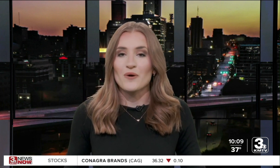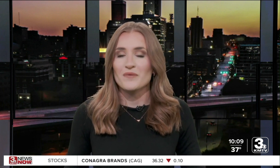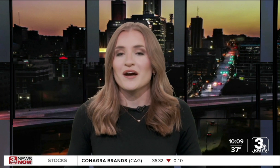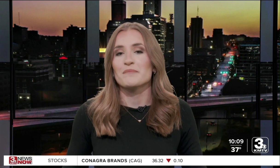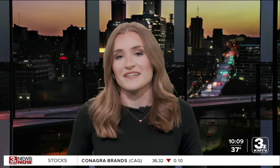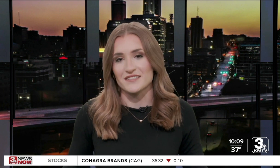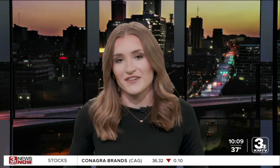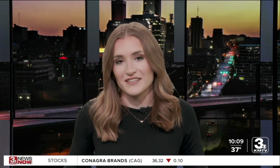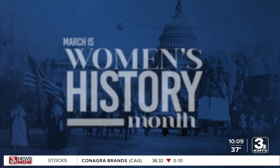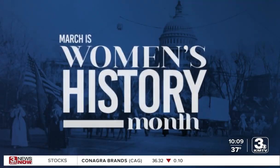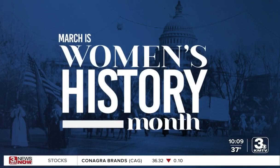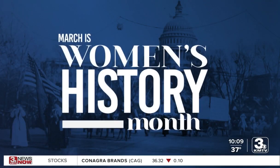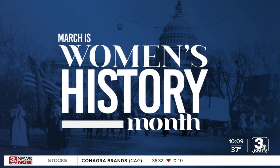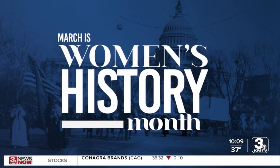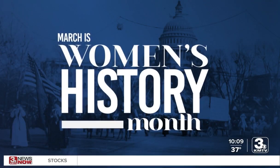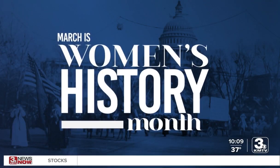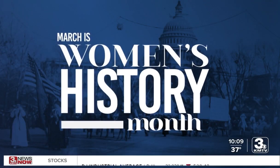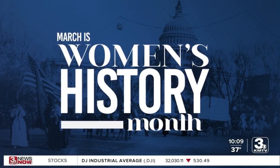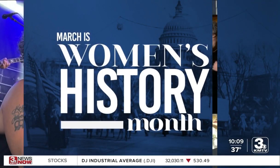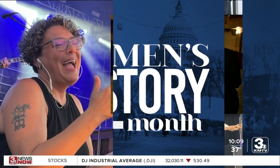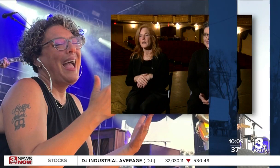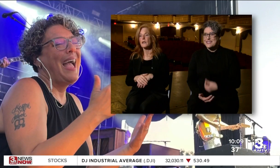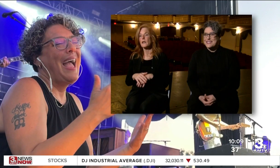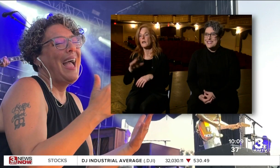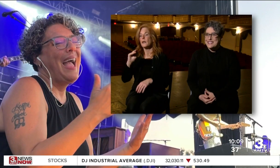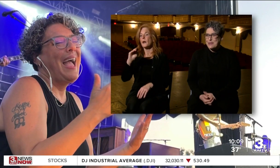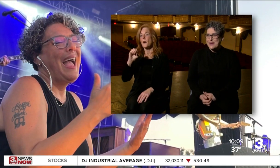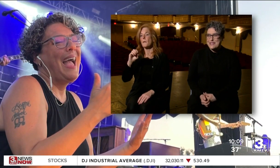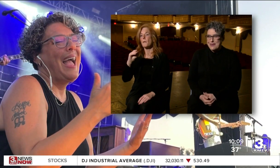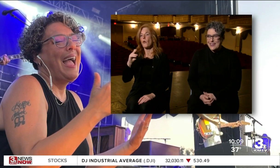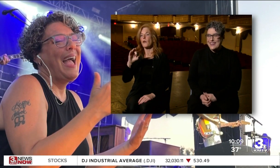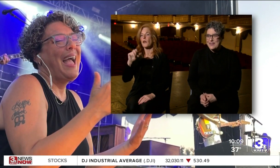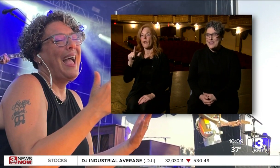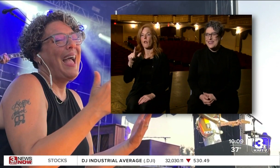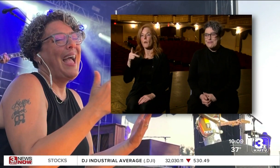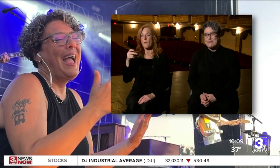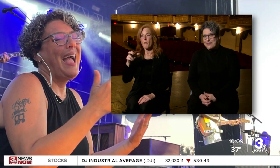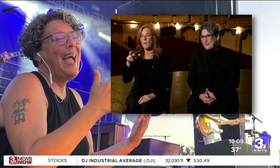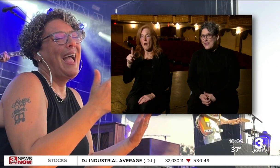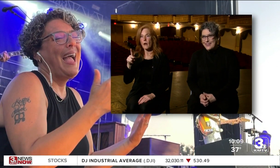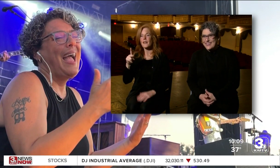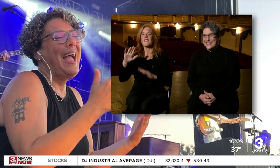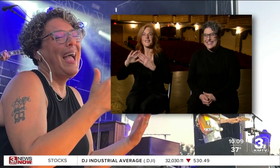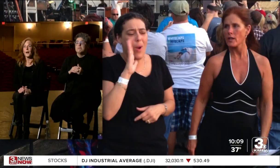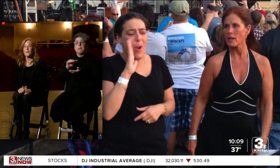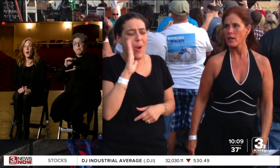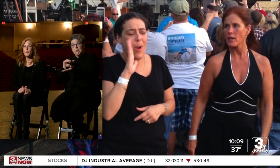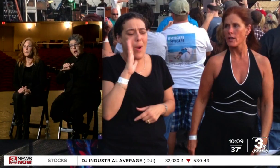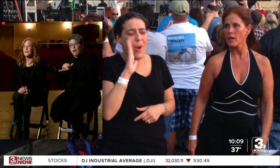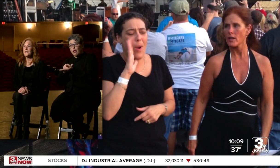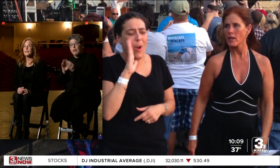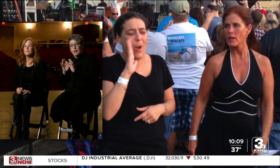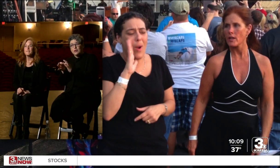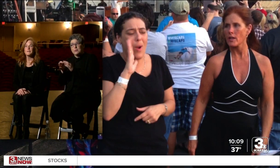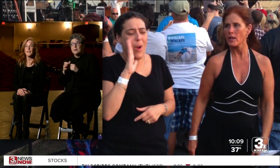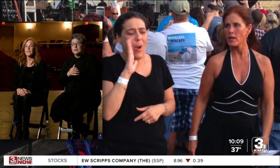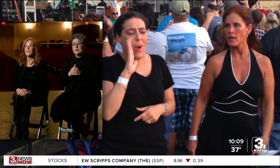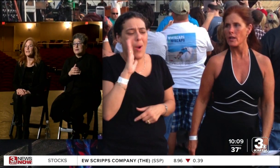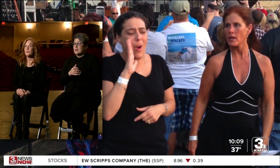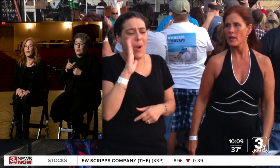now a piece of history. Memorial Park, the city celebrates America. We're there every year. I've probably done just